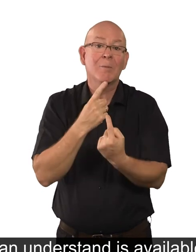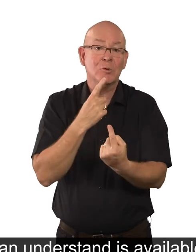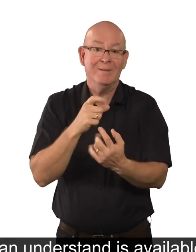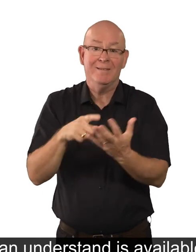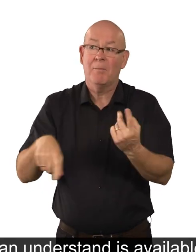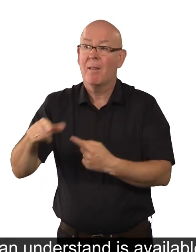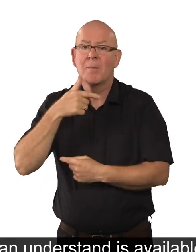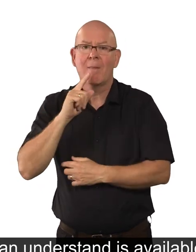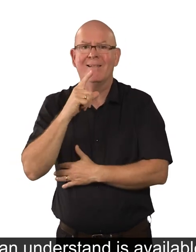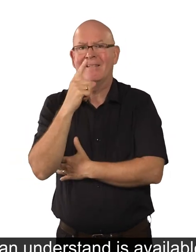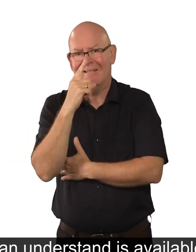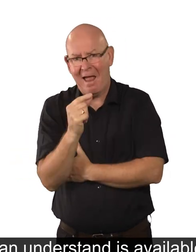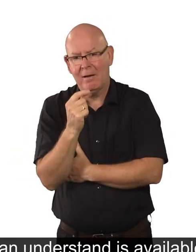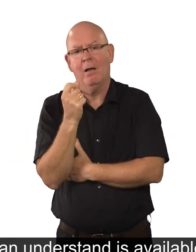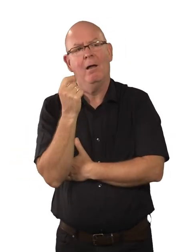can understand is available.